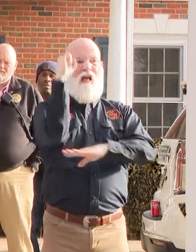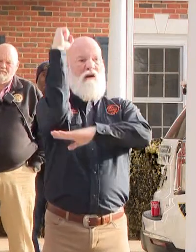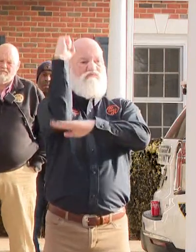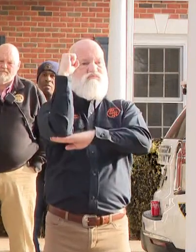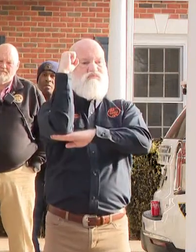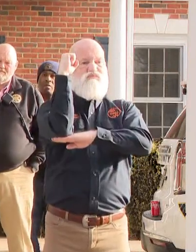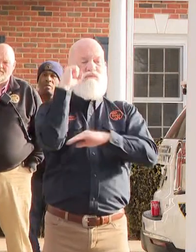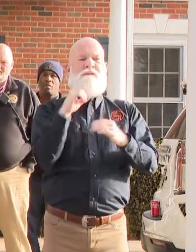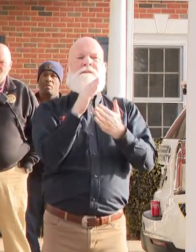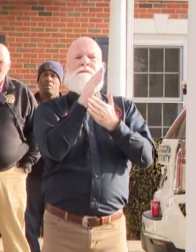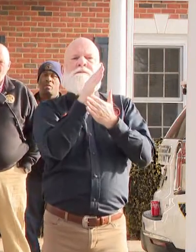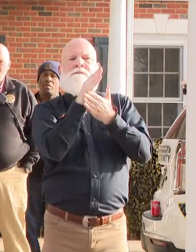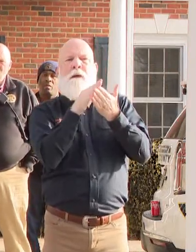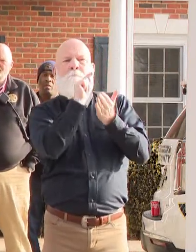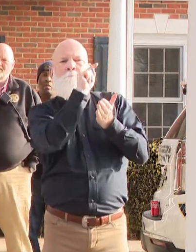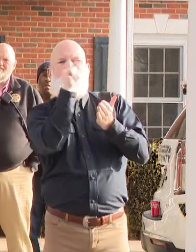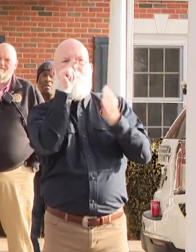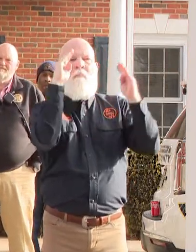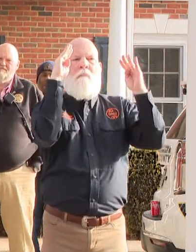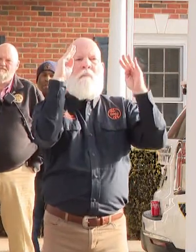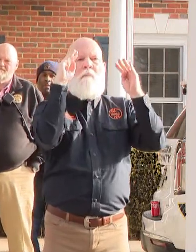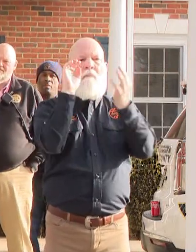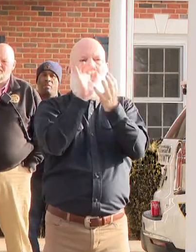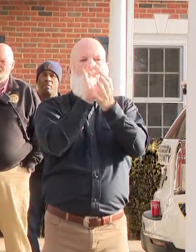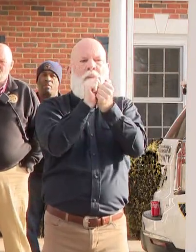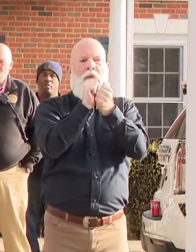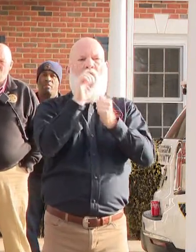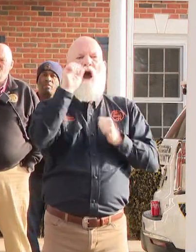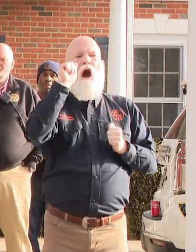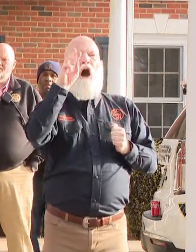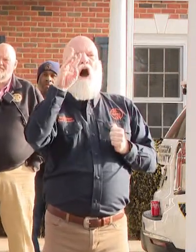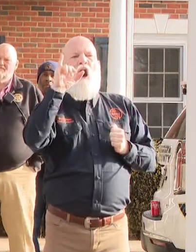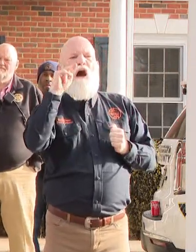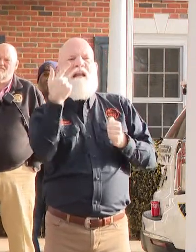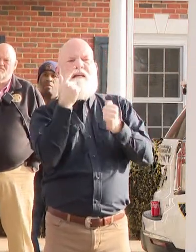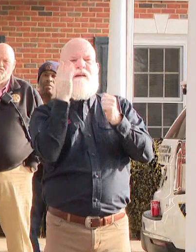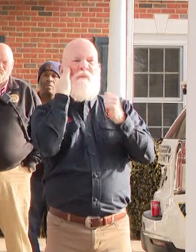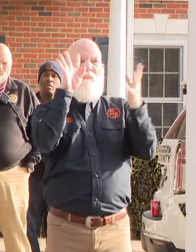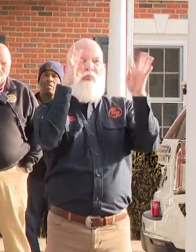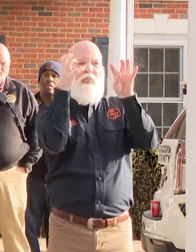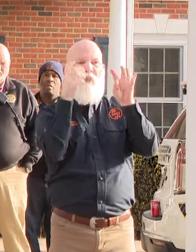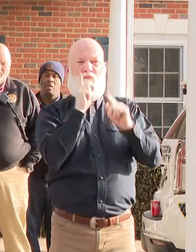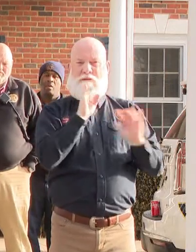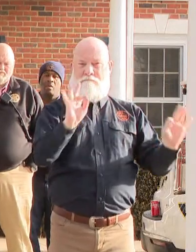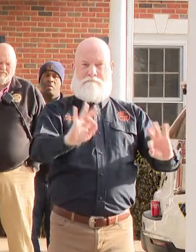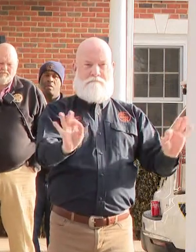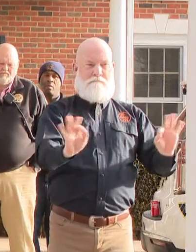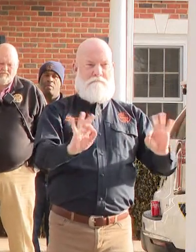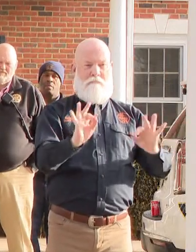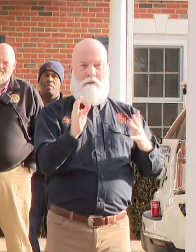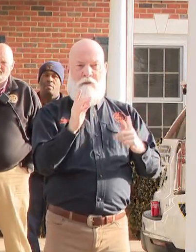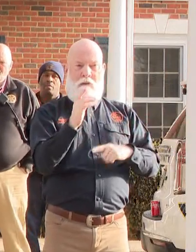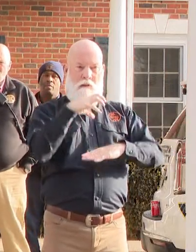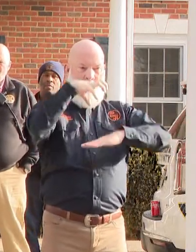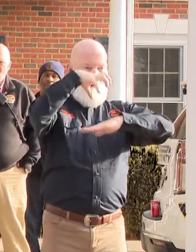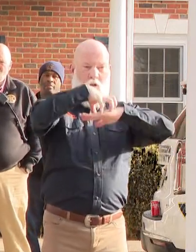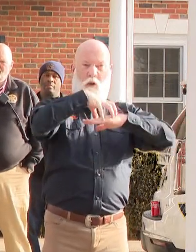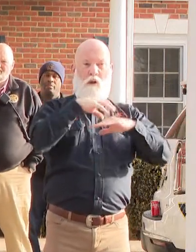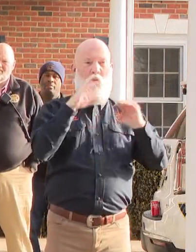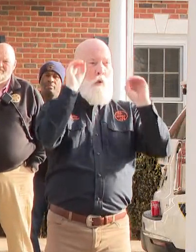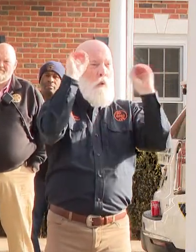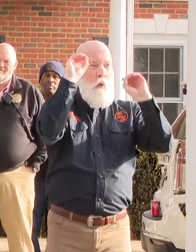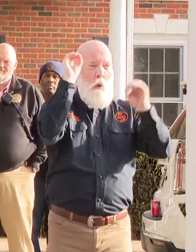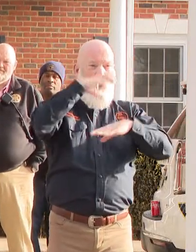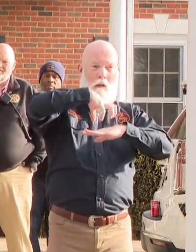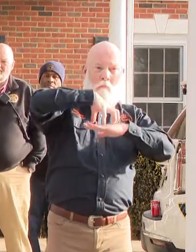walkways, some air conditioner units off of rooftops at a few of our campuses but for the most part the school system